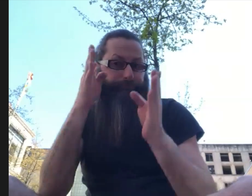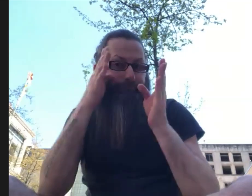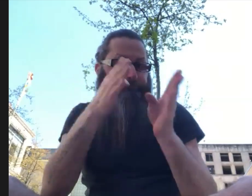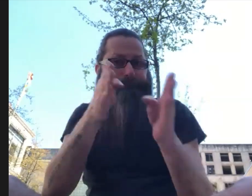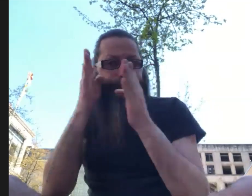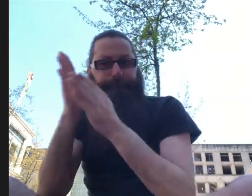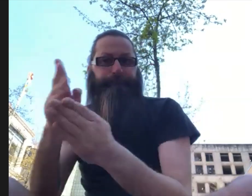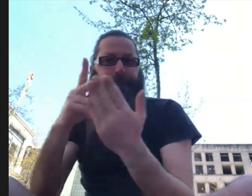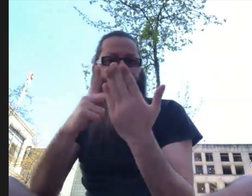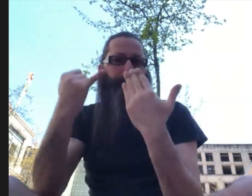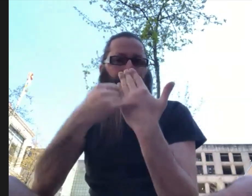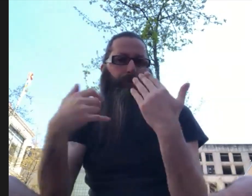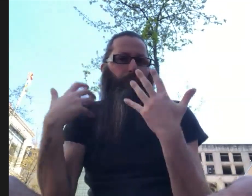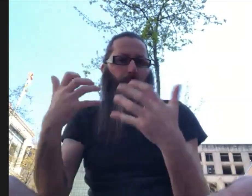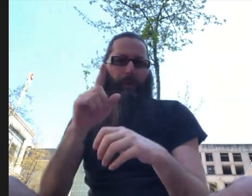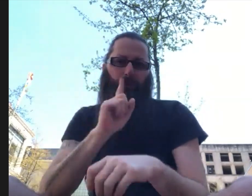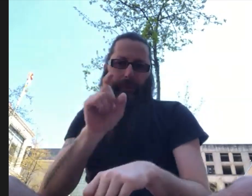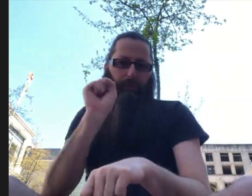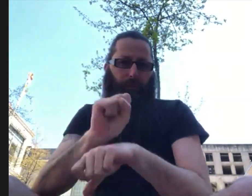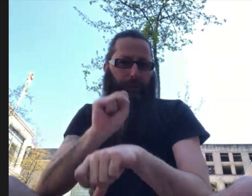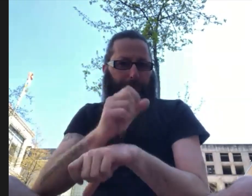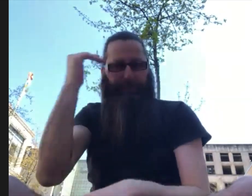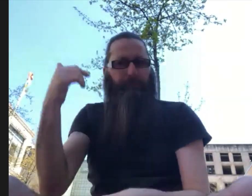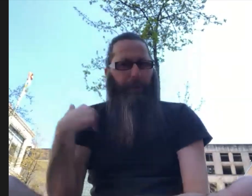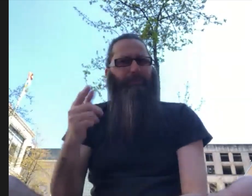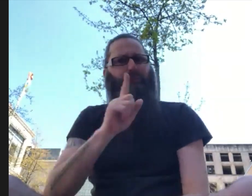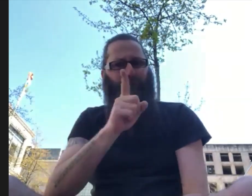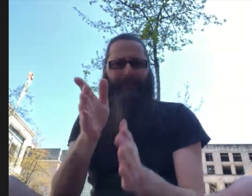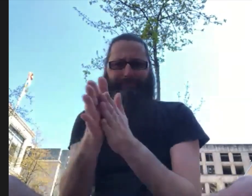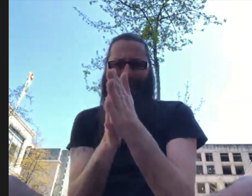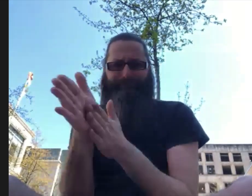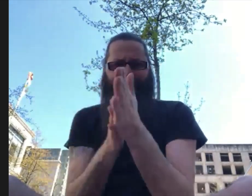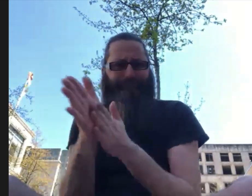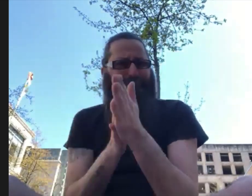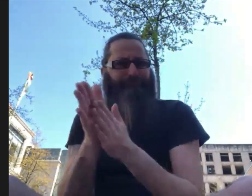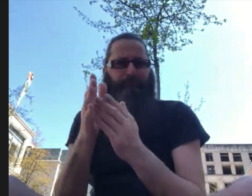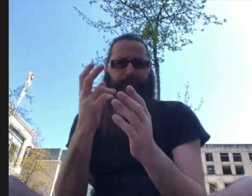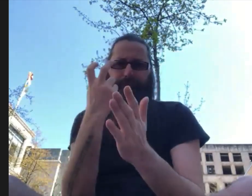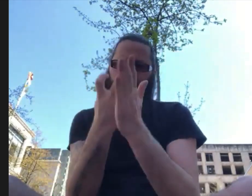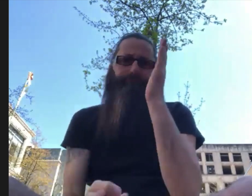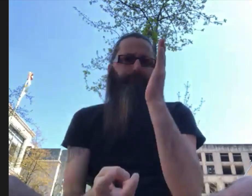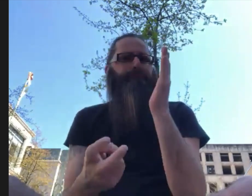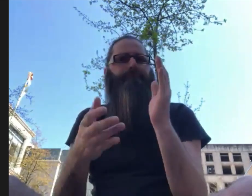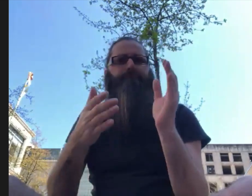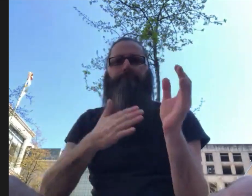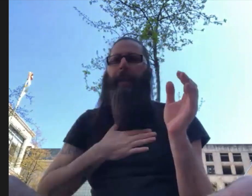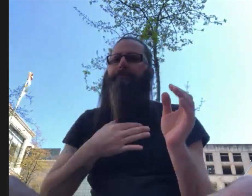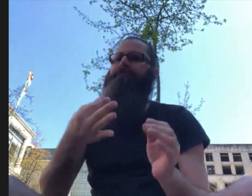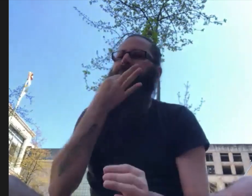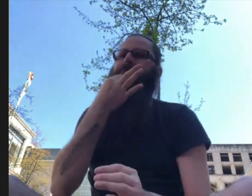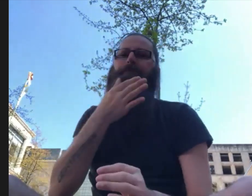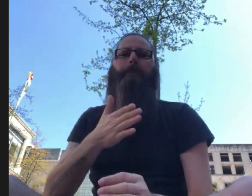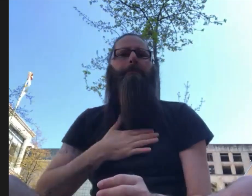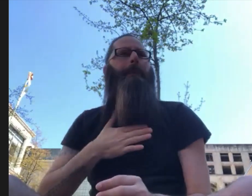It would be awesome if I could have two bureaus to focus on, have projects that I could really, you know, show my